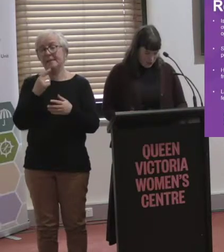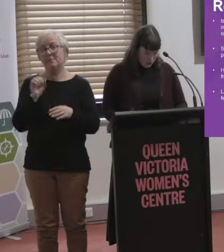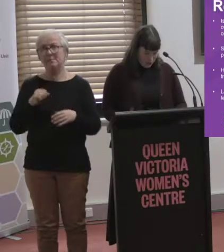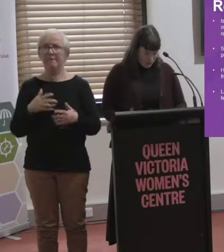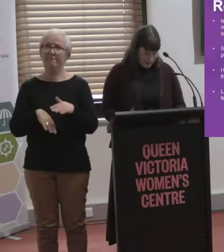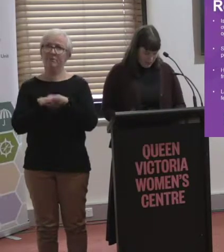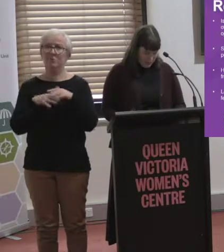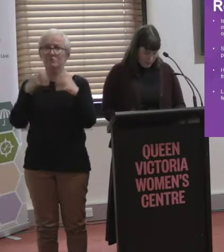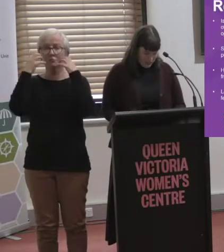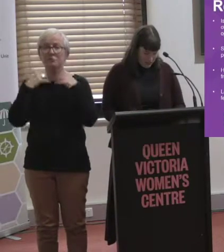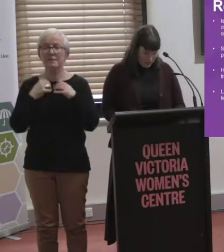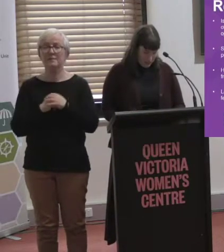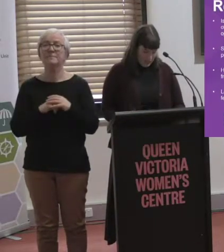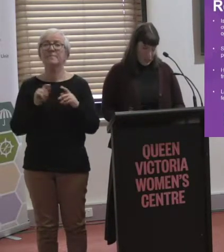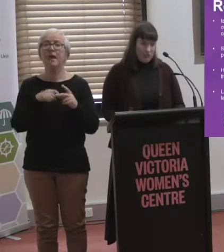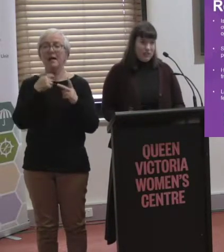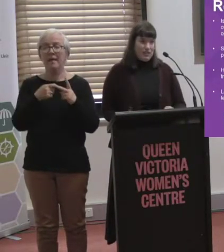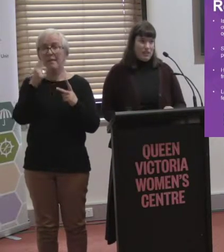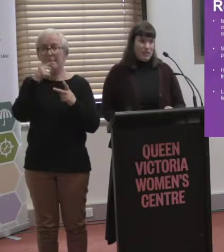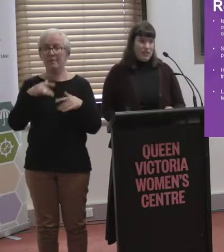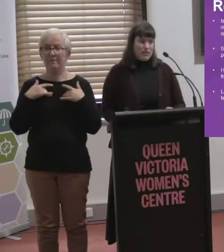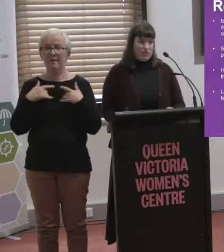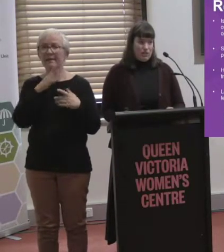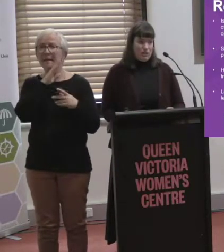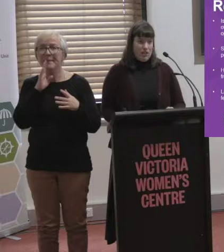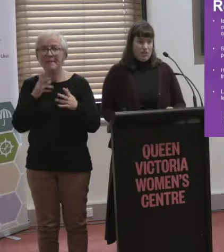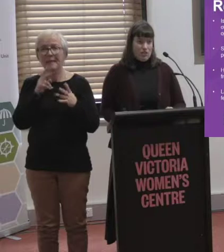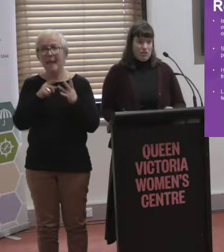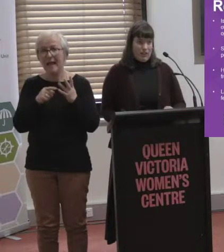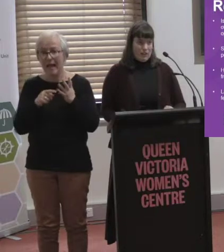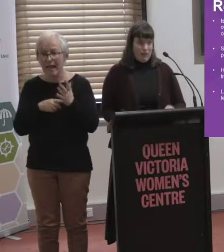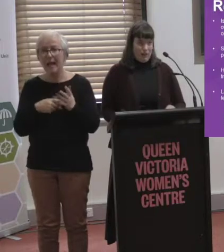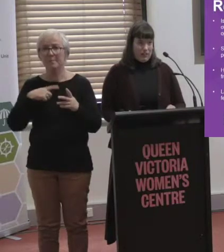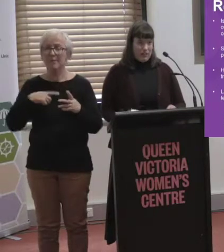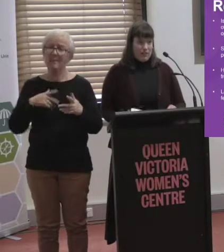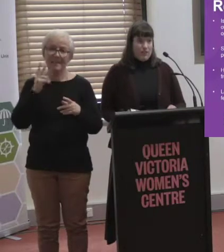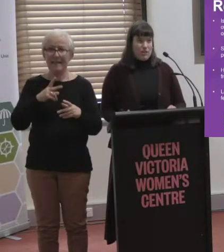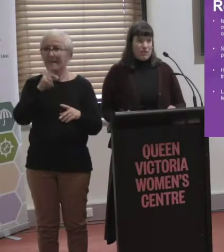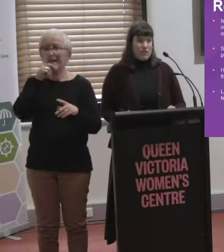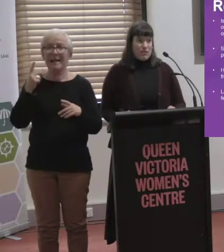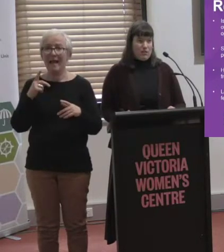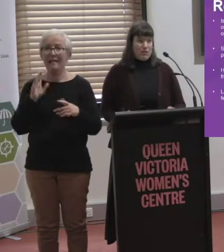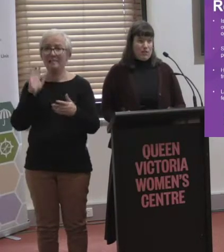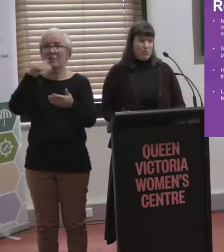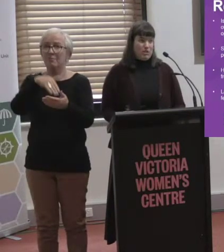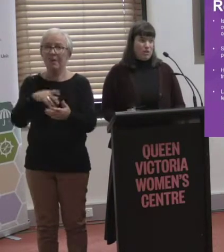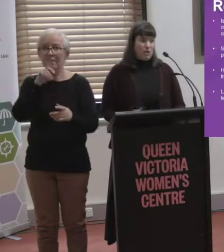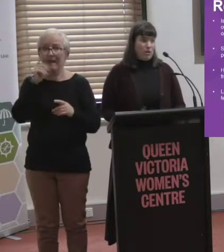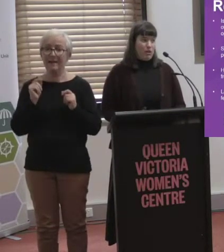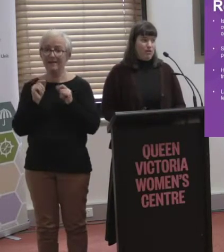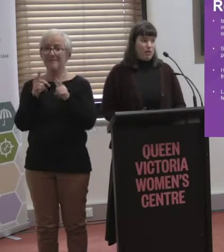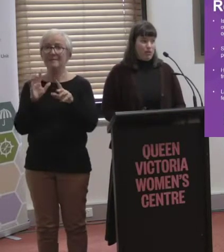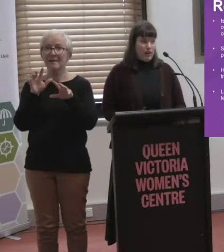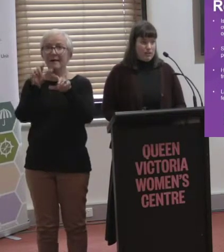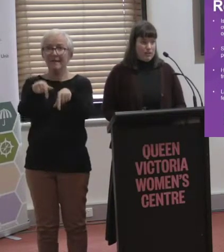67.24% of people said that they miss out on doing things that they would like to do due to transport barriers. So, some of the examples that we